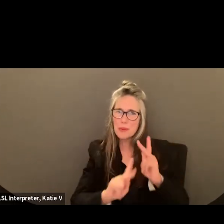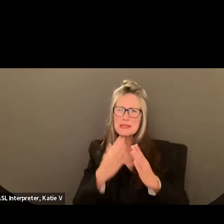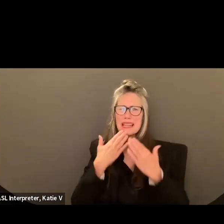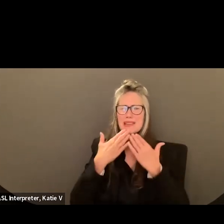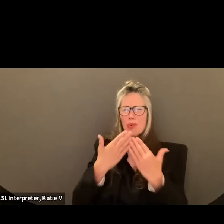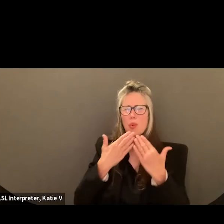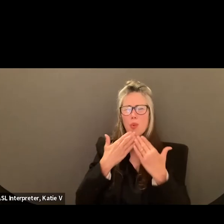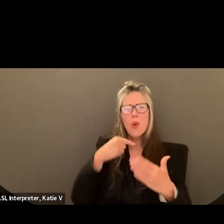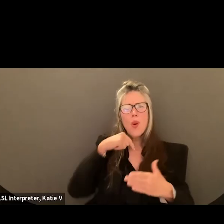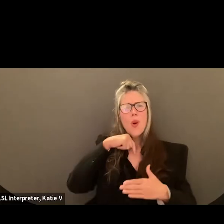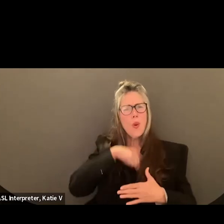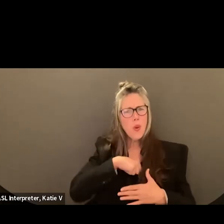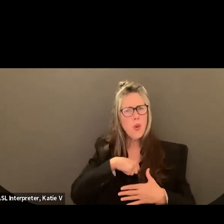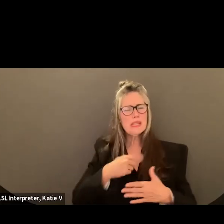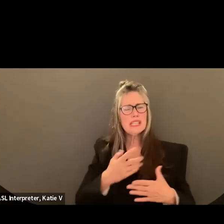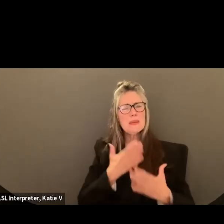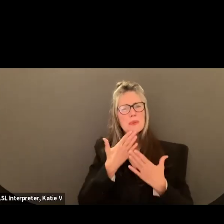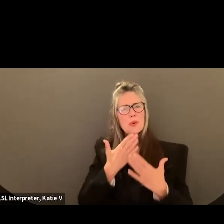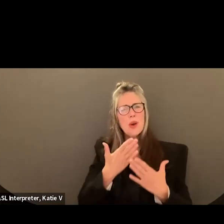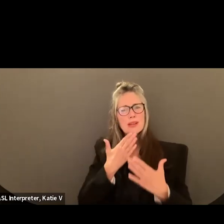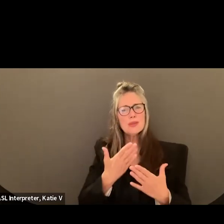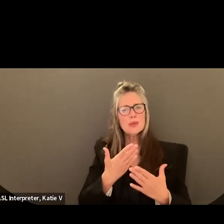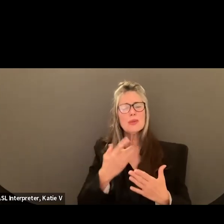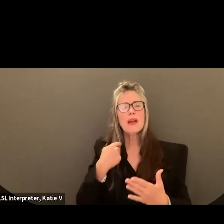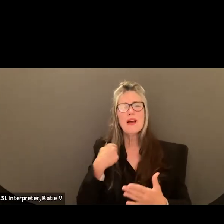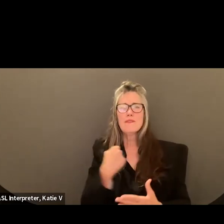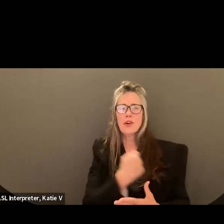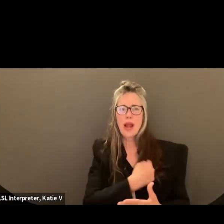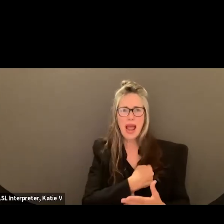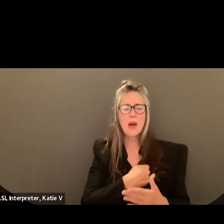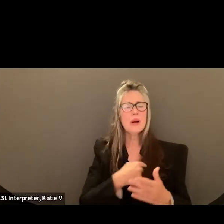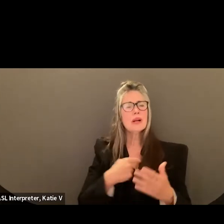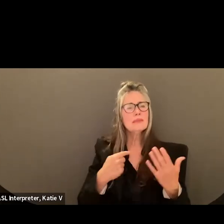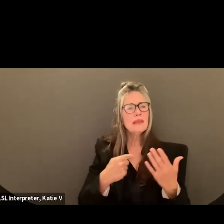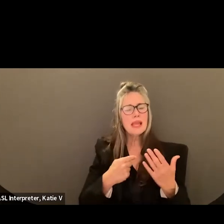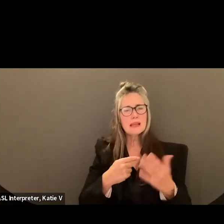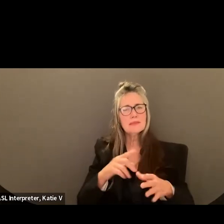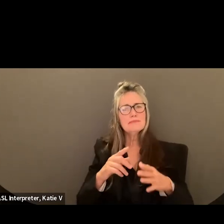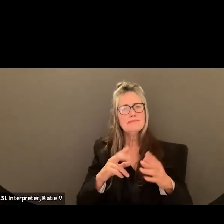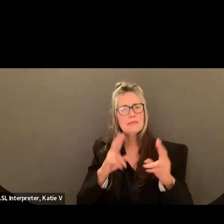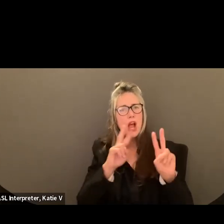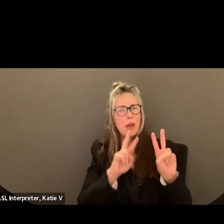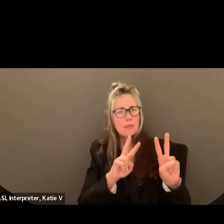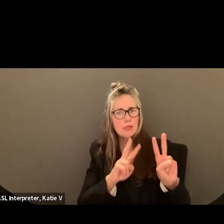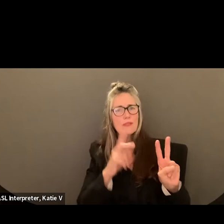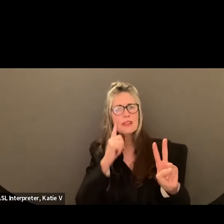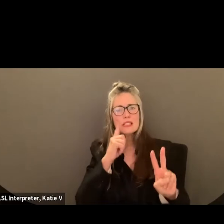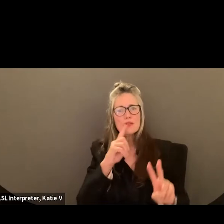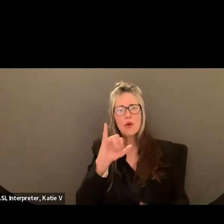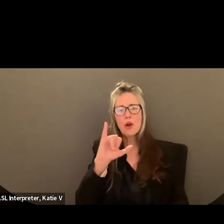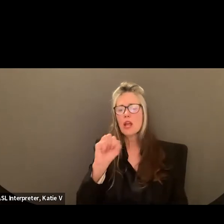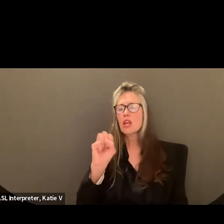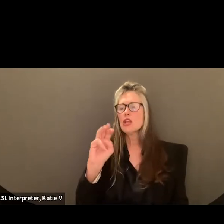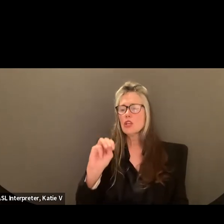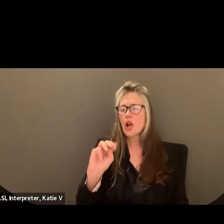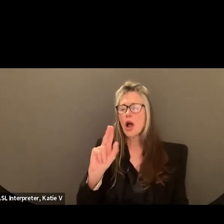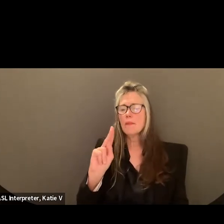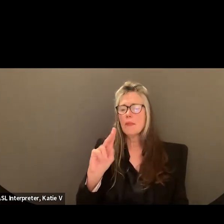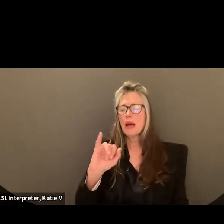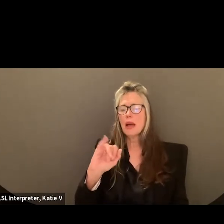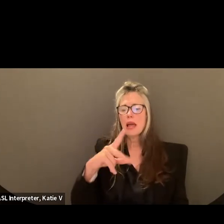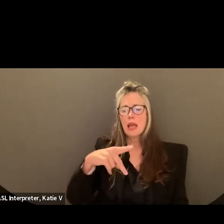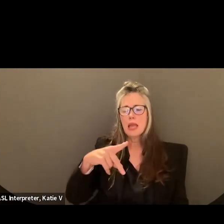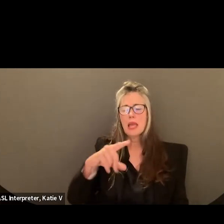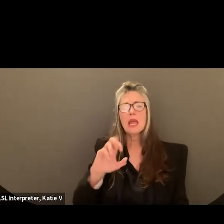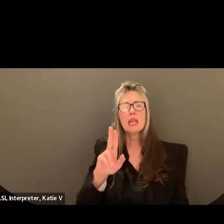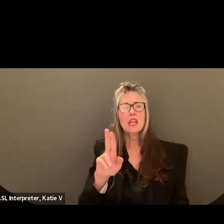I too have been honored to continue to attend the school listening tours across the district in the last two weeks. I was part of the group that met